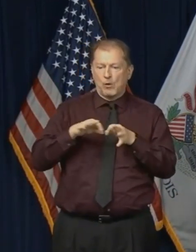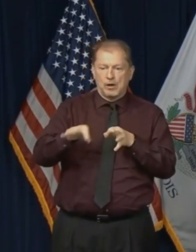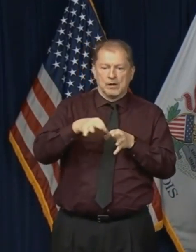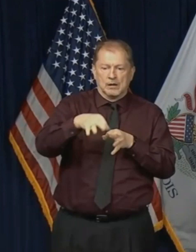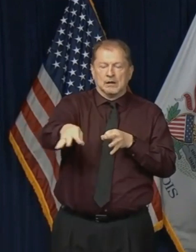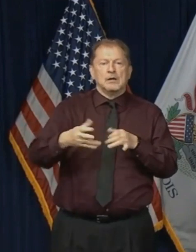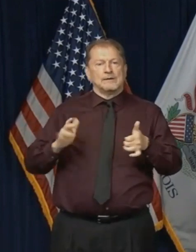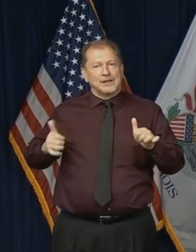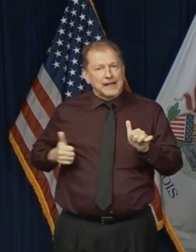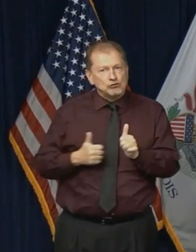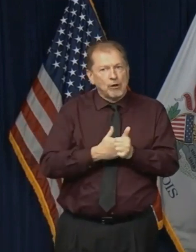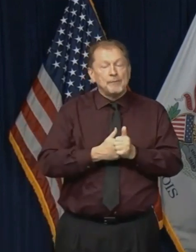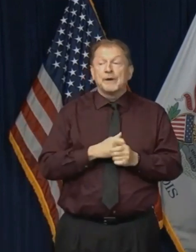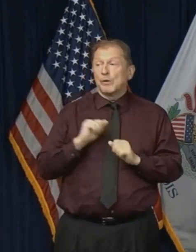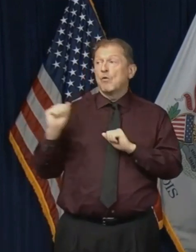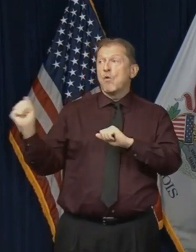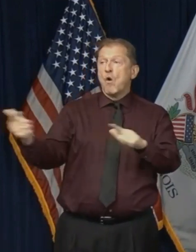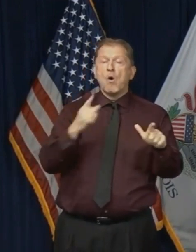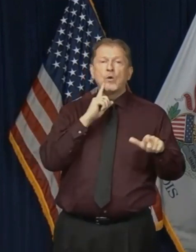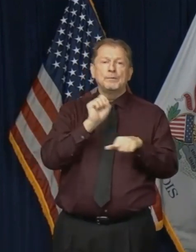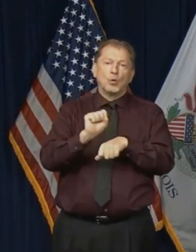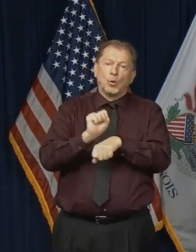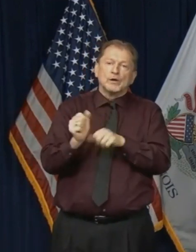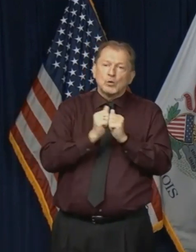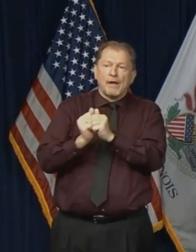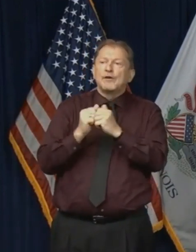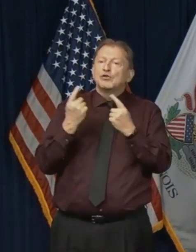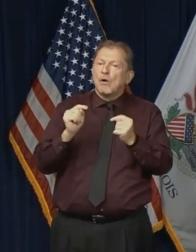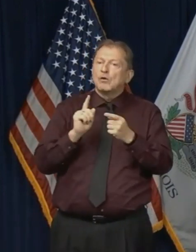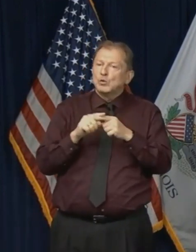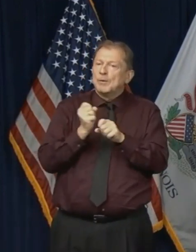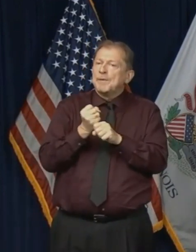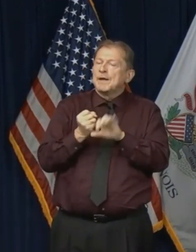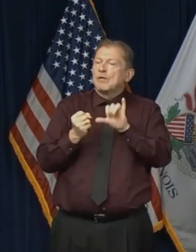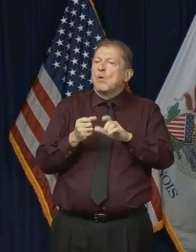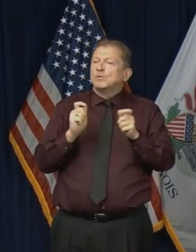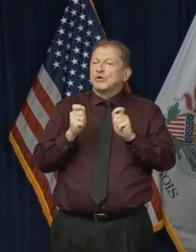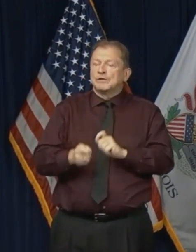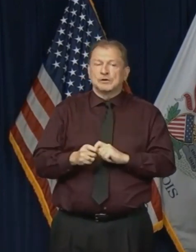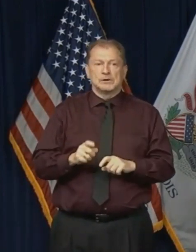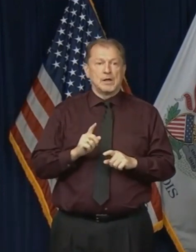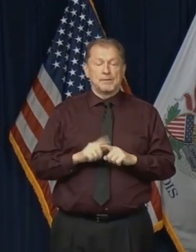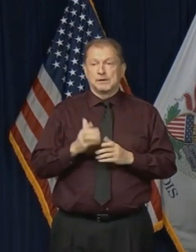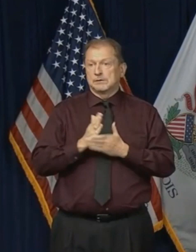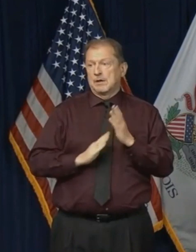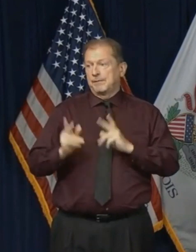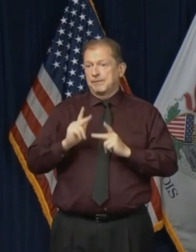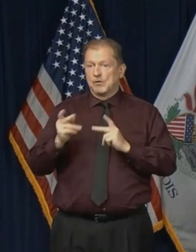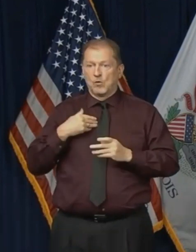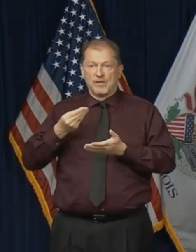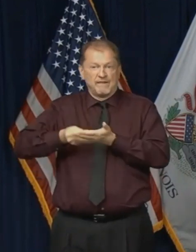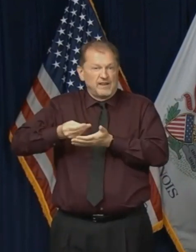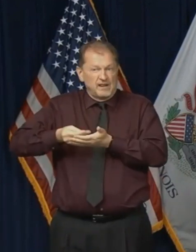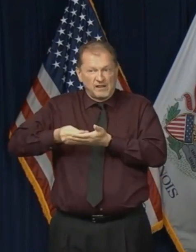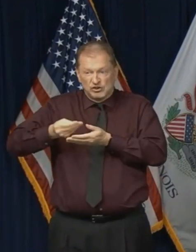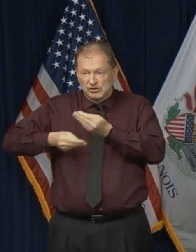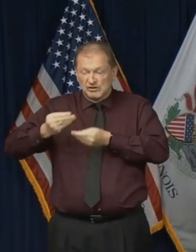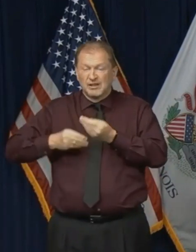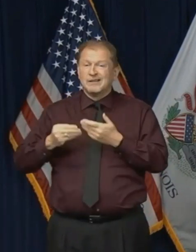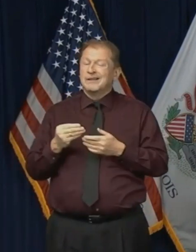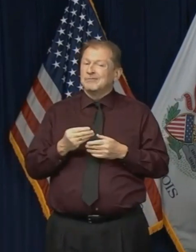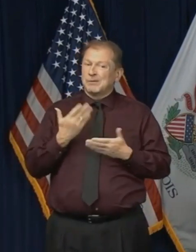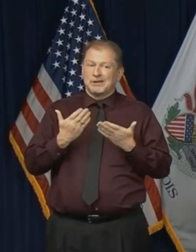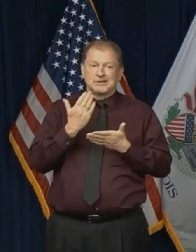make those necessary adjustments. But, you know, with people having, you know, financial bankruptcy